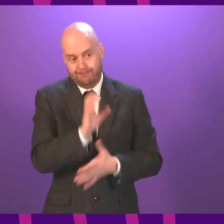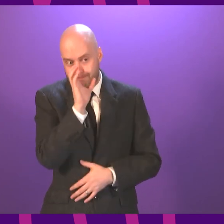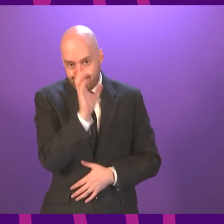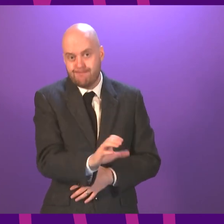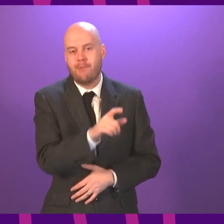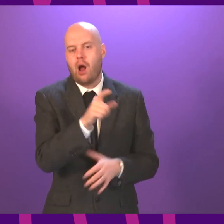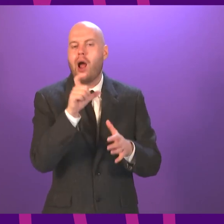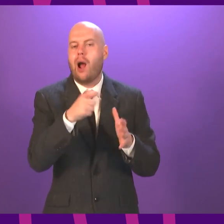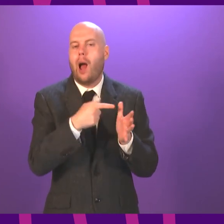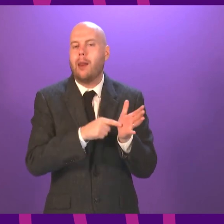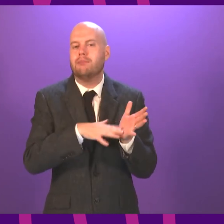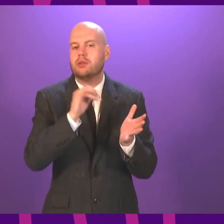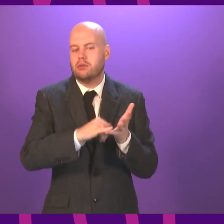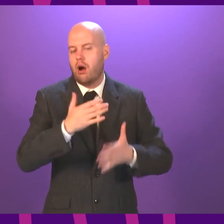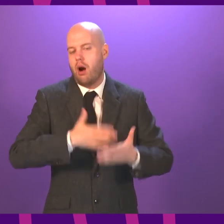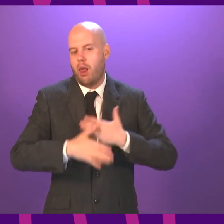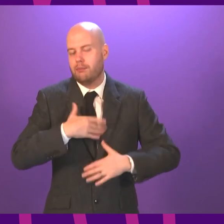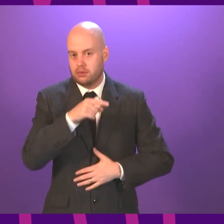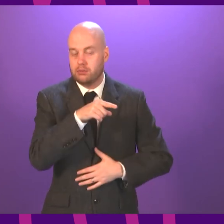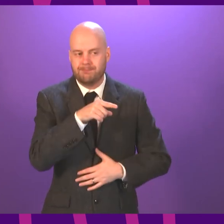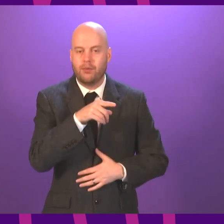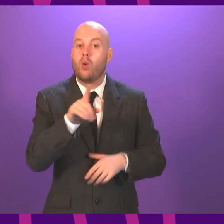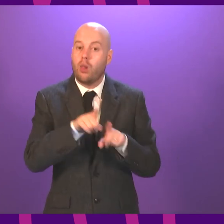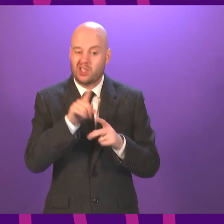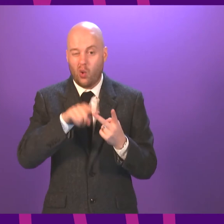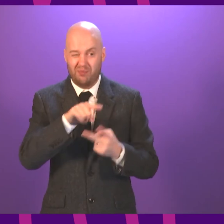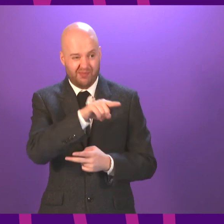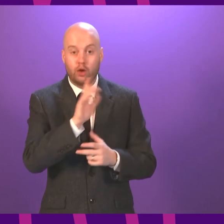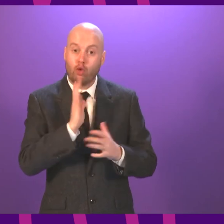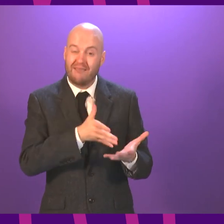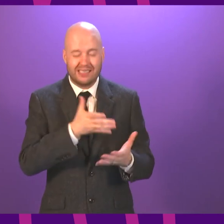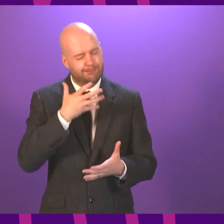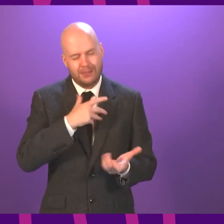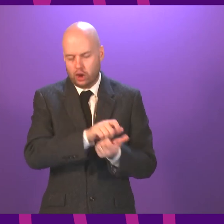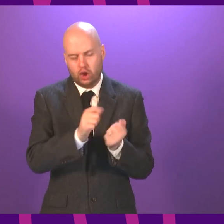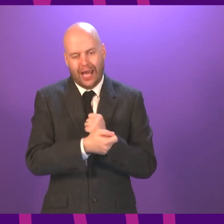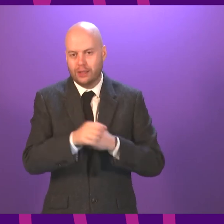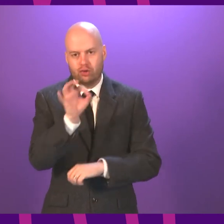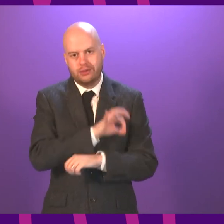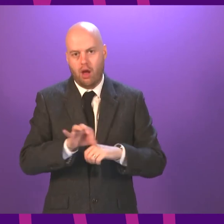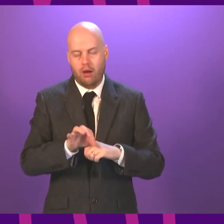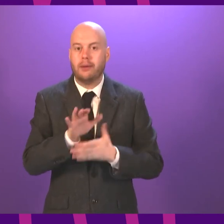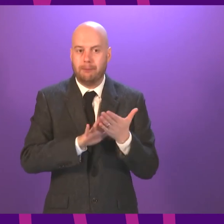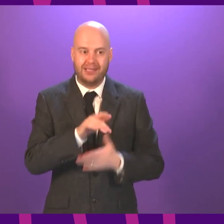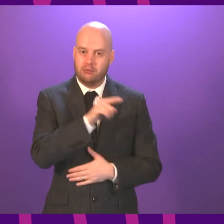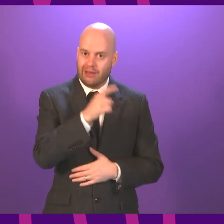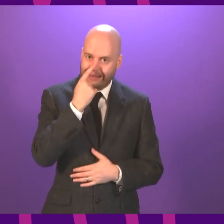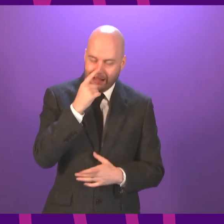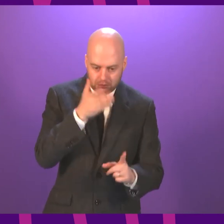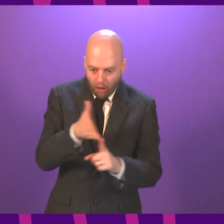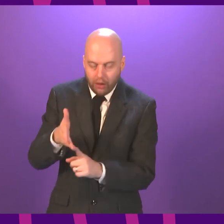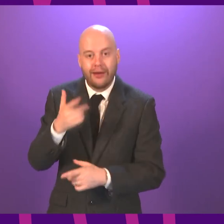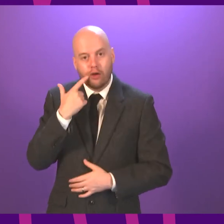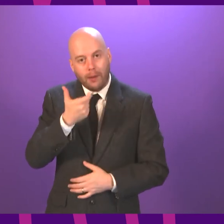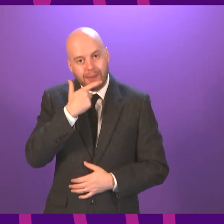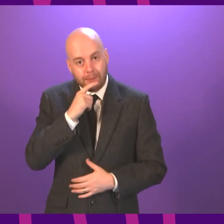redesigning the service so that there is much greater support provision for young people in communities, so that hopefully they do not